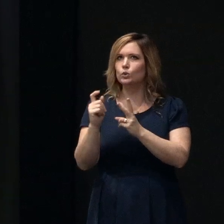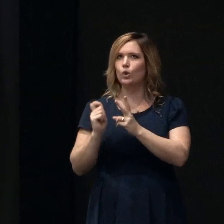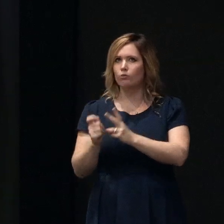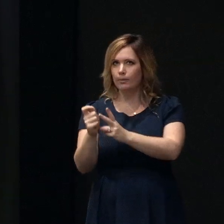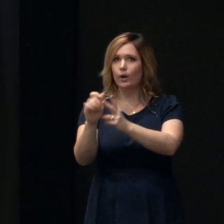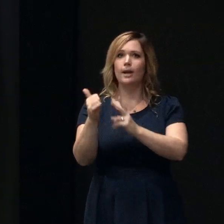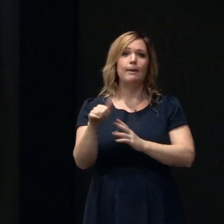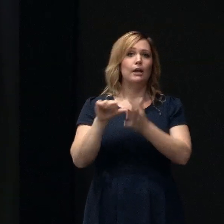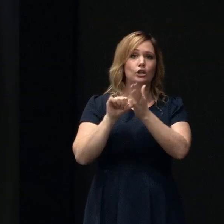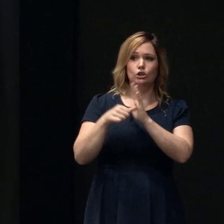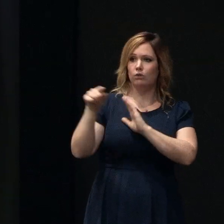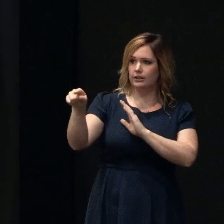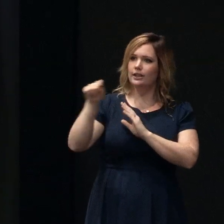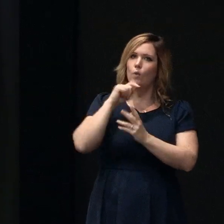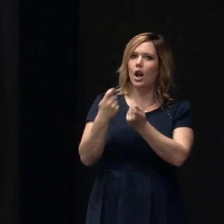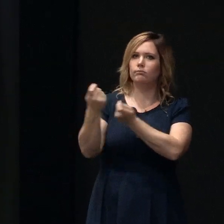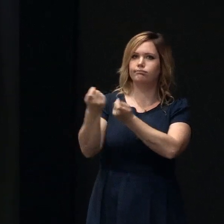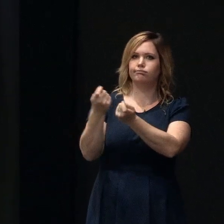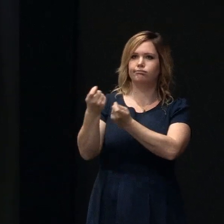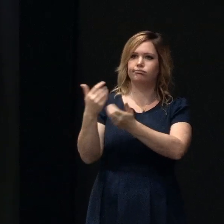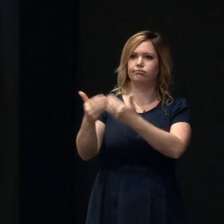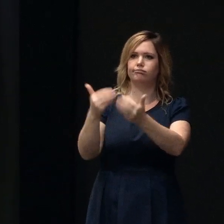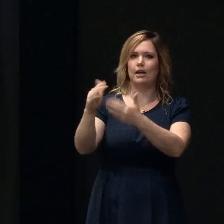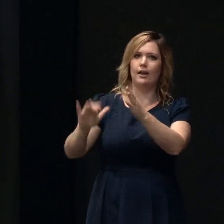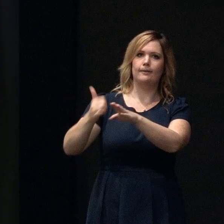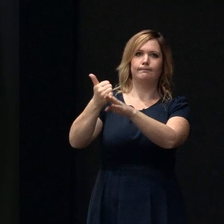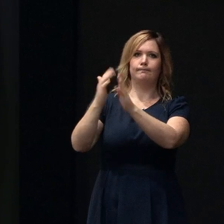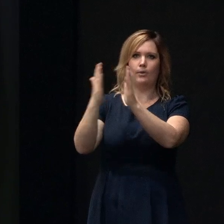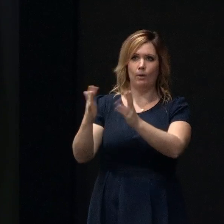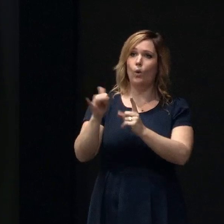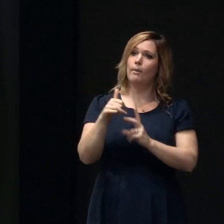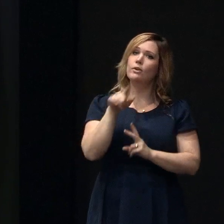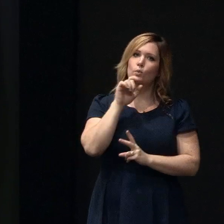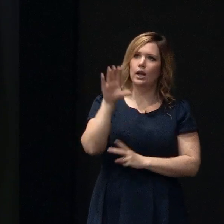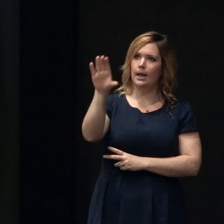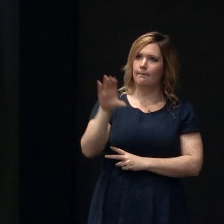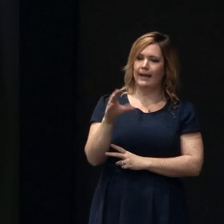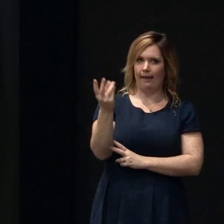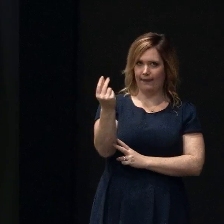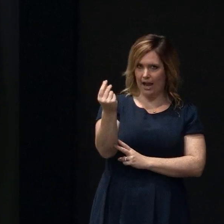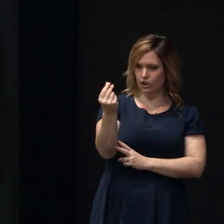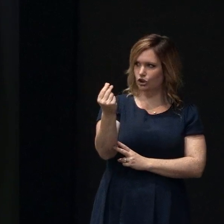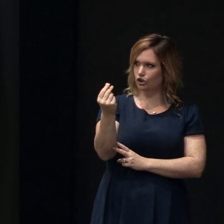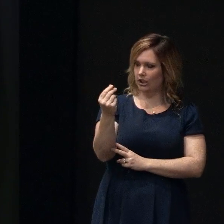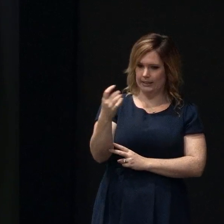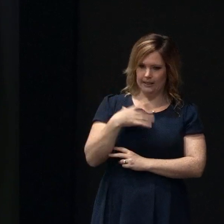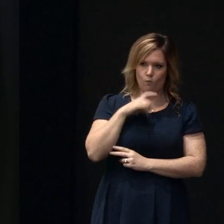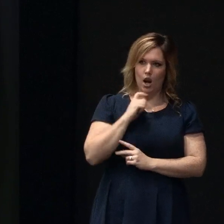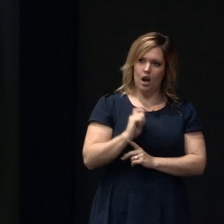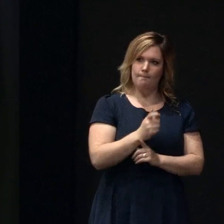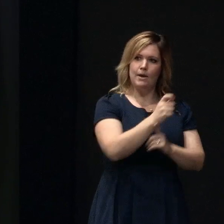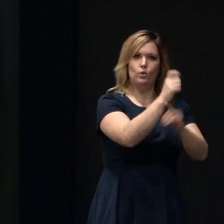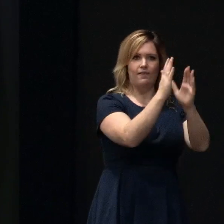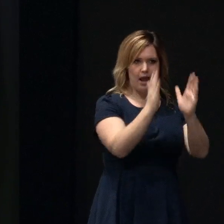may be that the insurance company will run that process for you or it may be that you cash out you take the cash and you run that process yourself but then you also